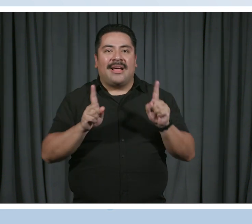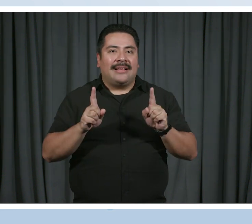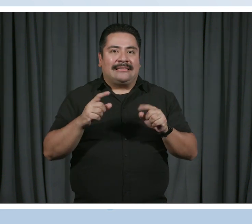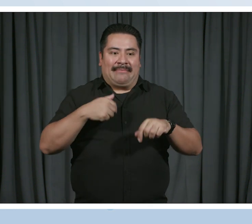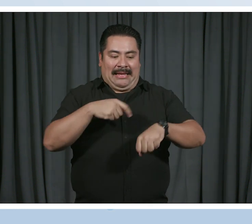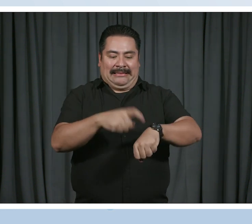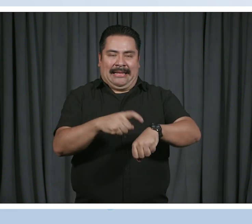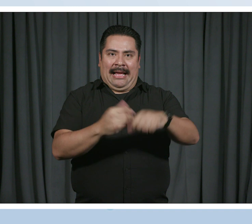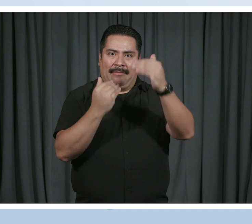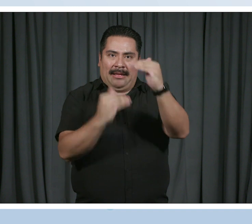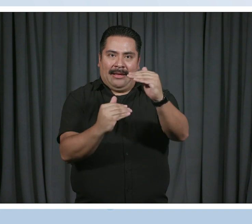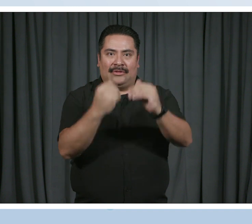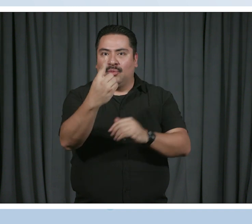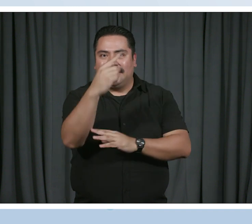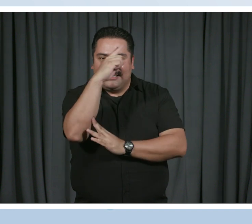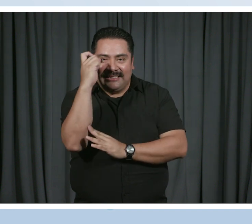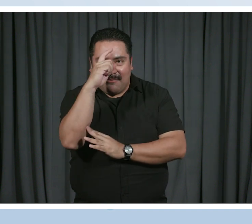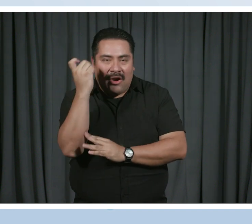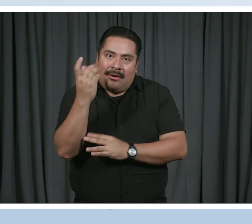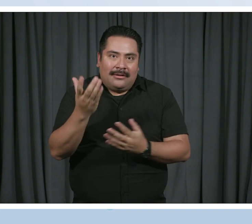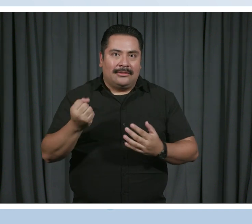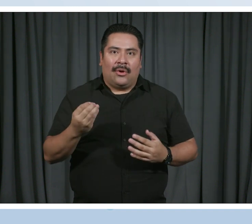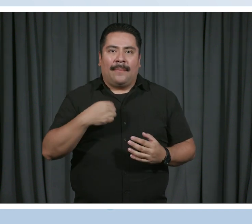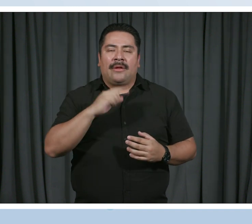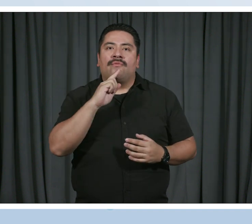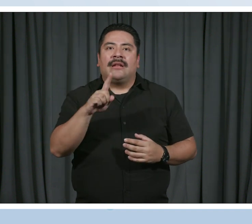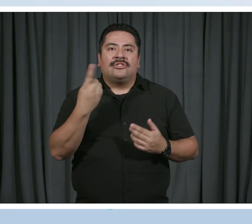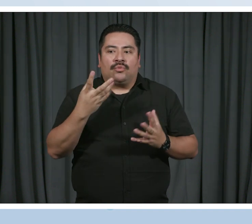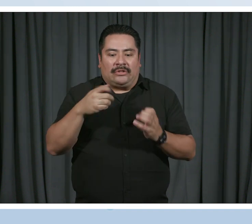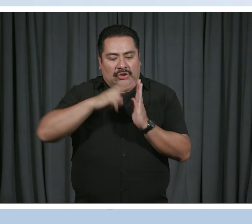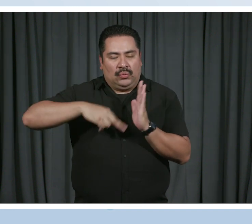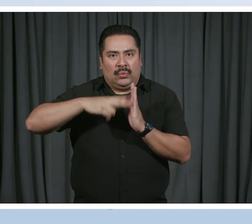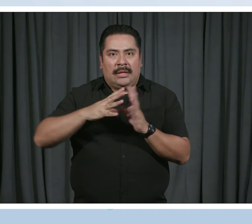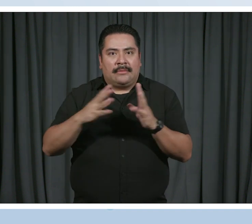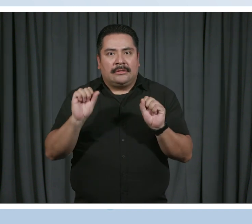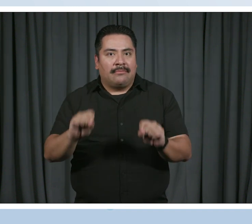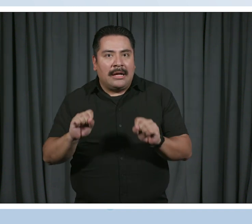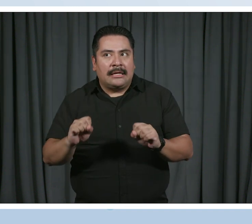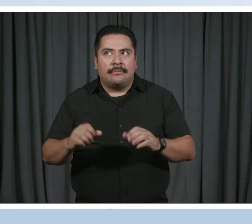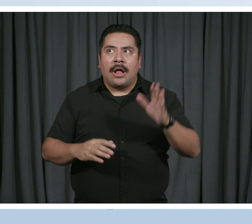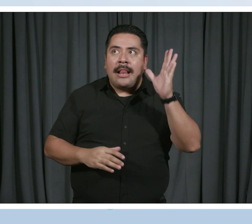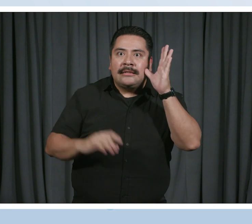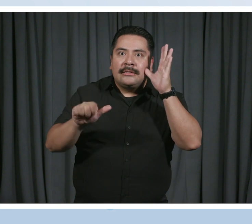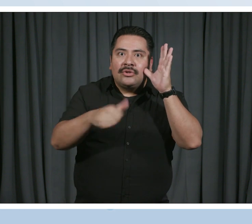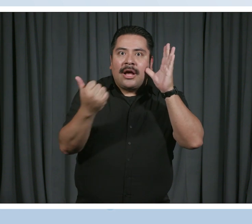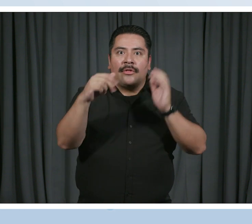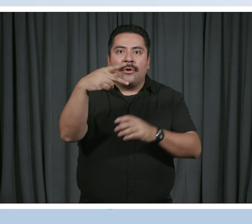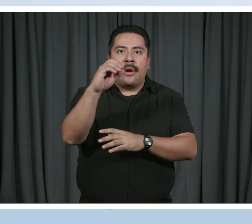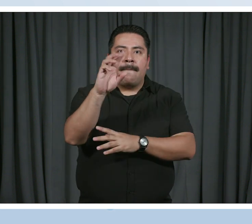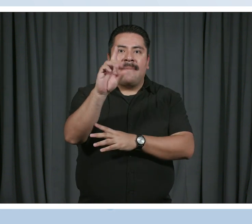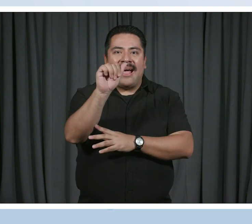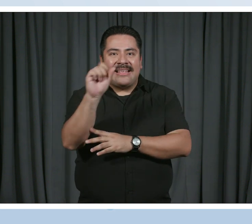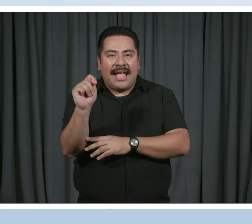timeline was that summer. And so I was just trying to read up as much as I can listen to other podcasts and things.